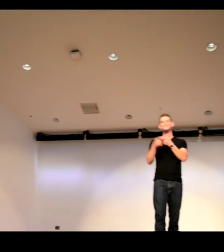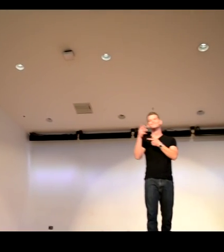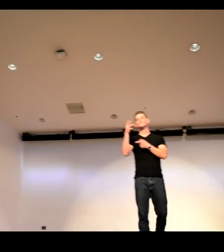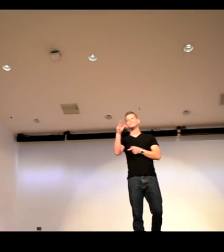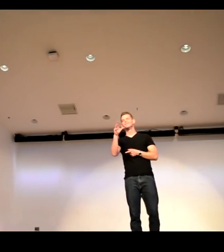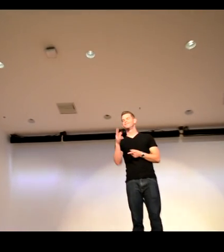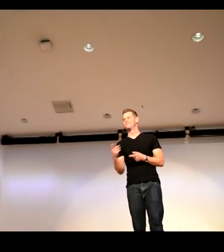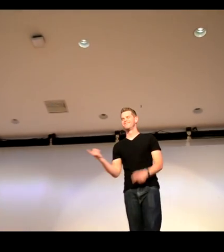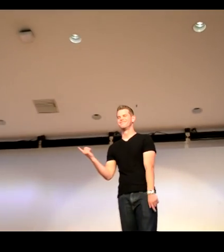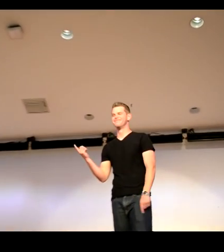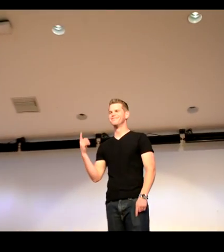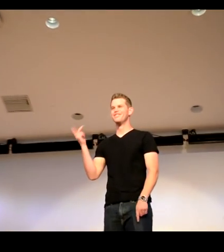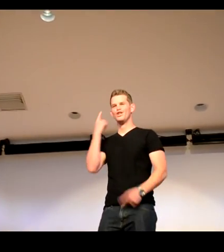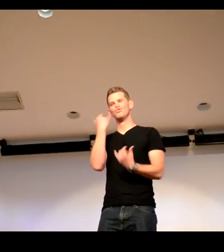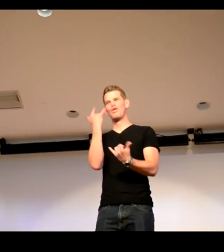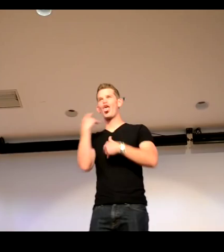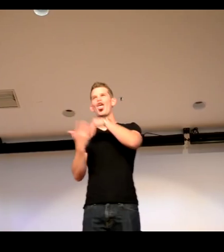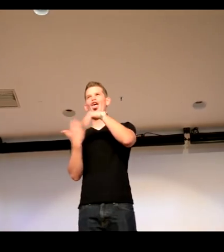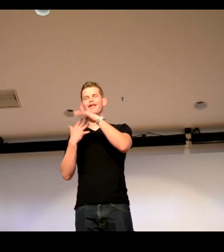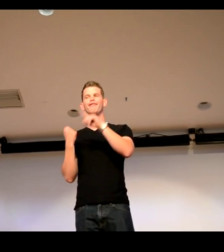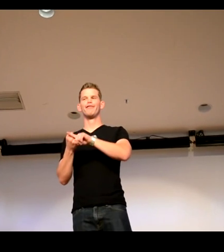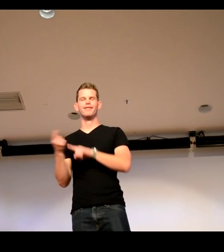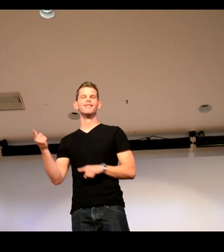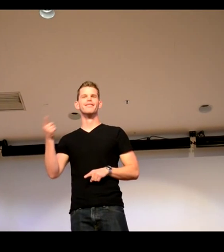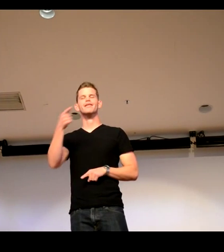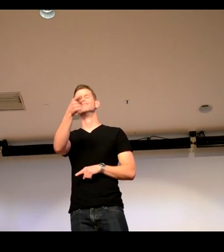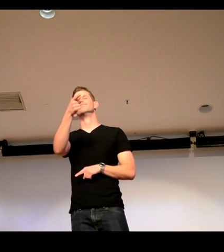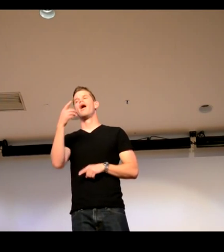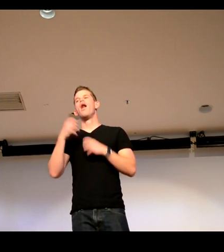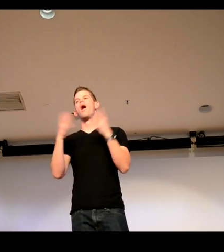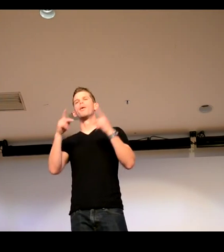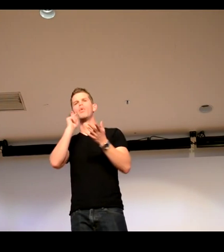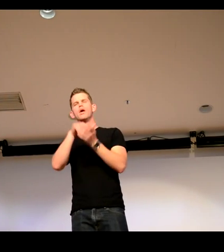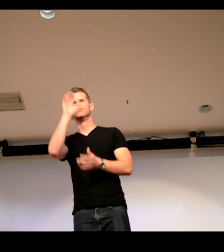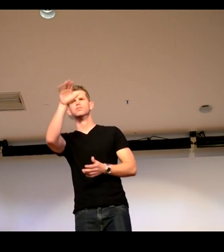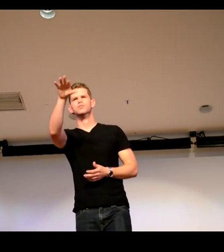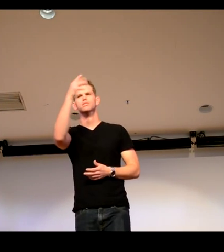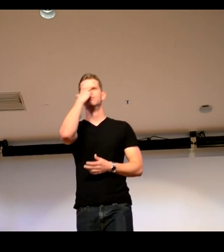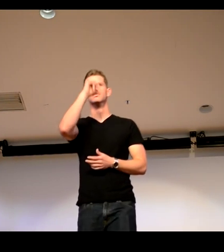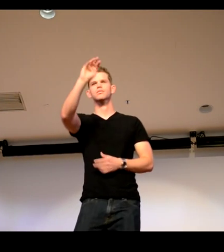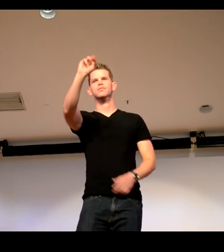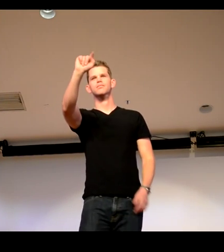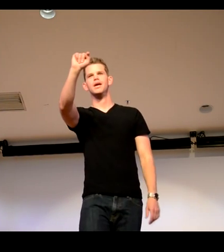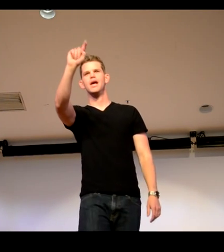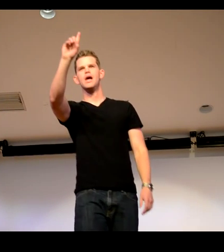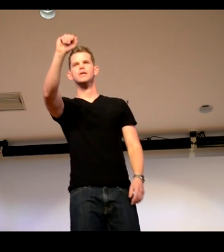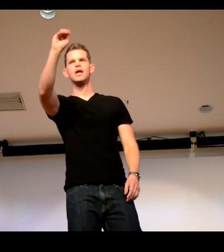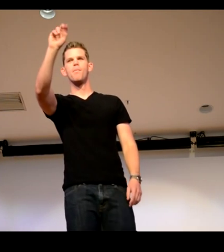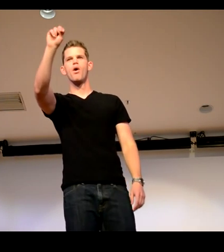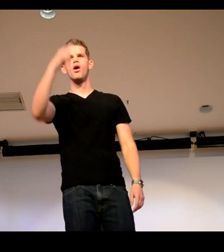ha. Good one, Jacob. Yeah. Yeah. Okay, good one. Yeah, sometimes people will say that I look